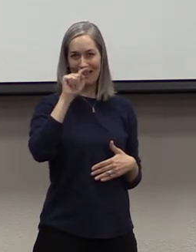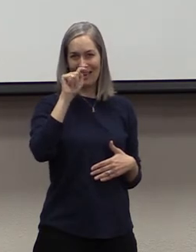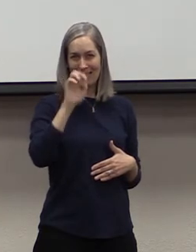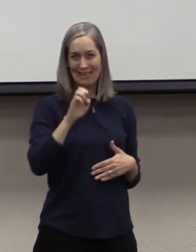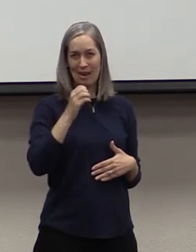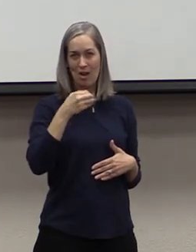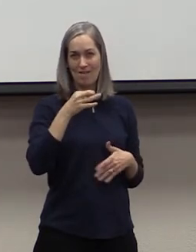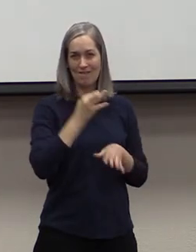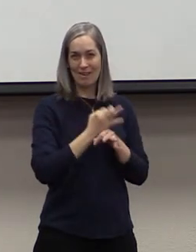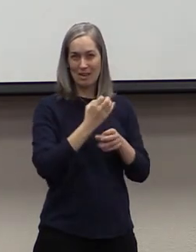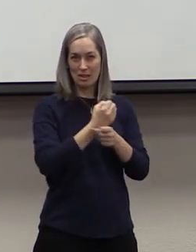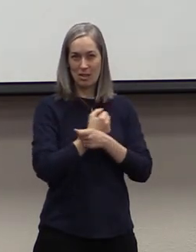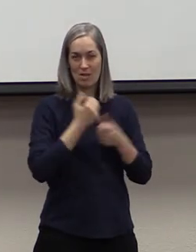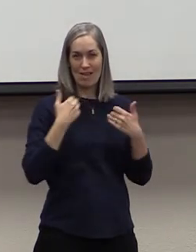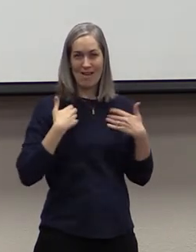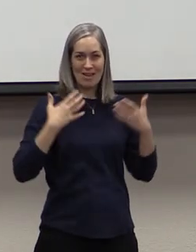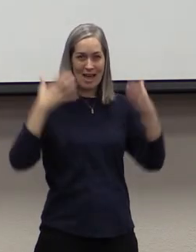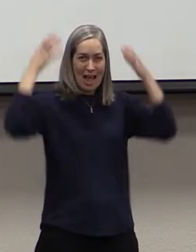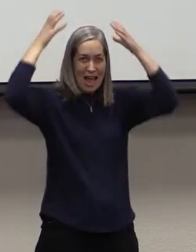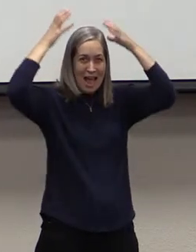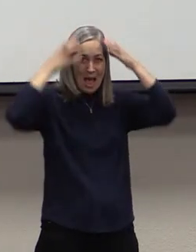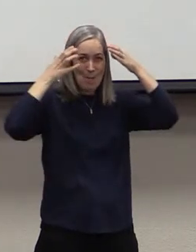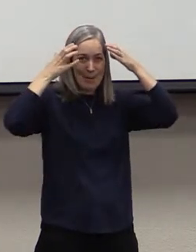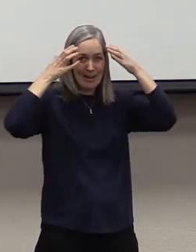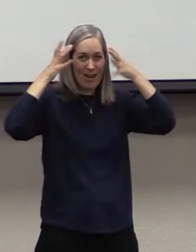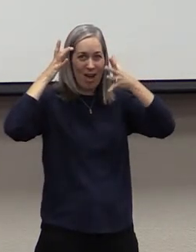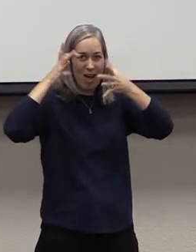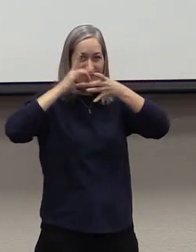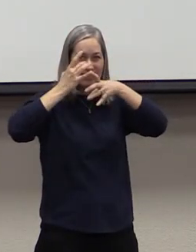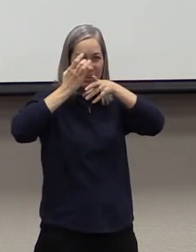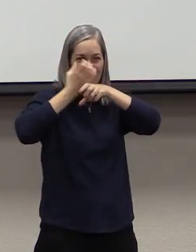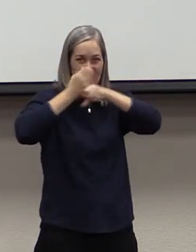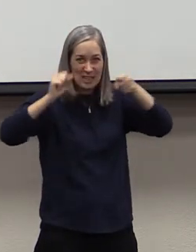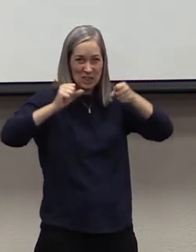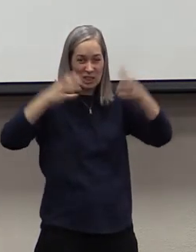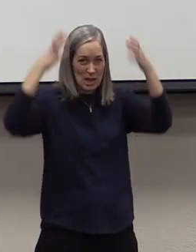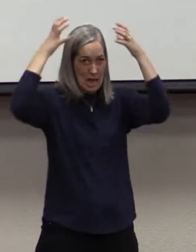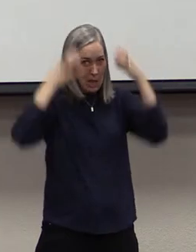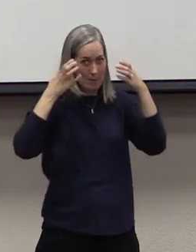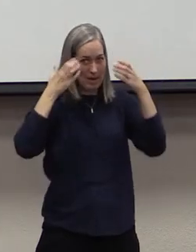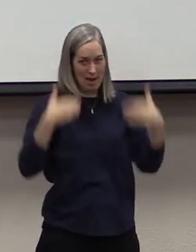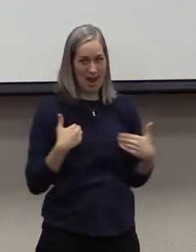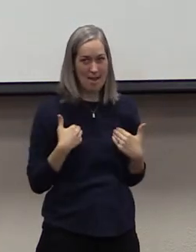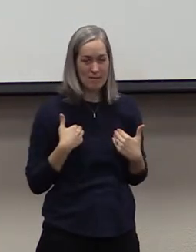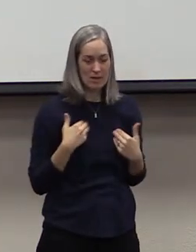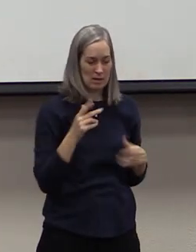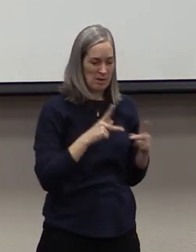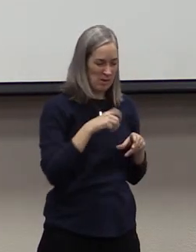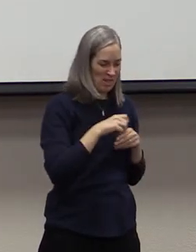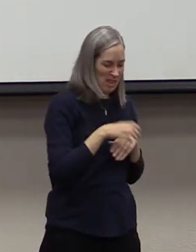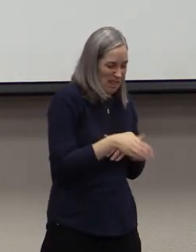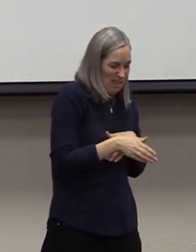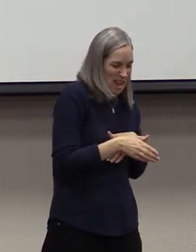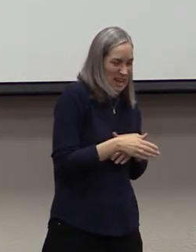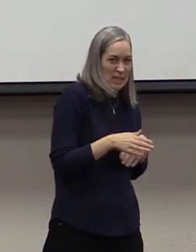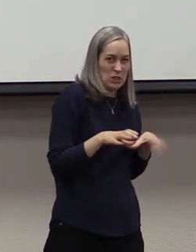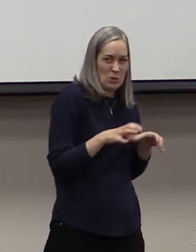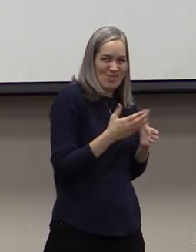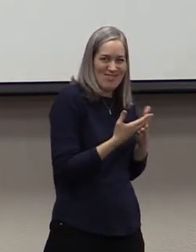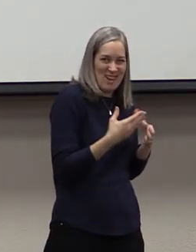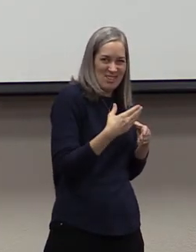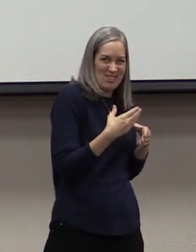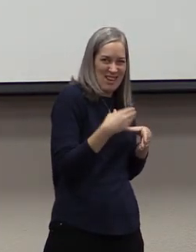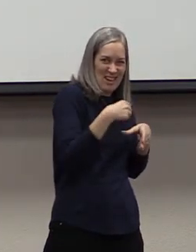People in the night do things that are done in the night. And people that are in the day do things that are done in the day.